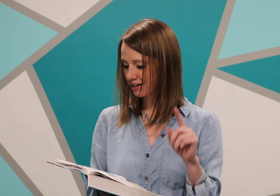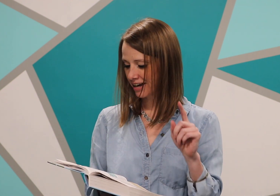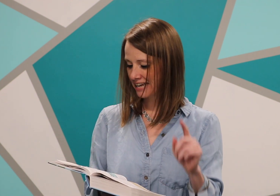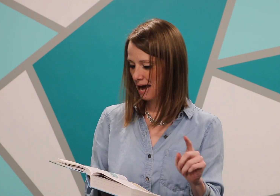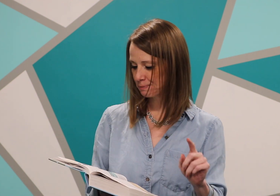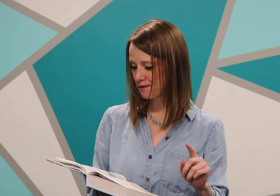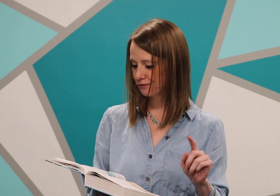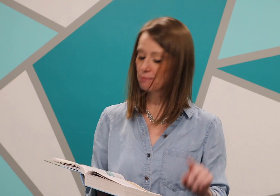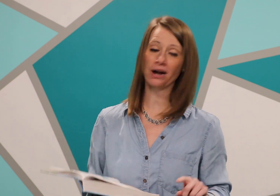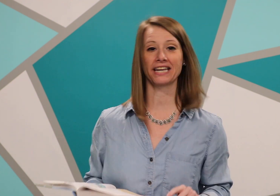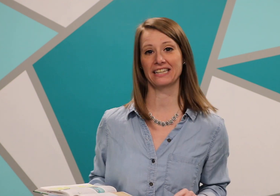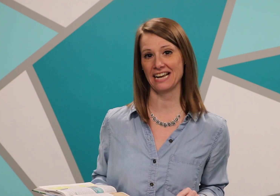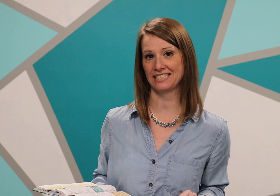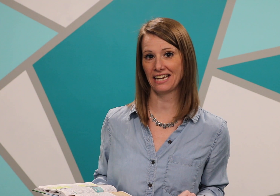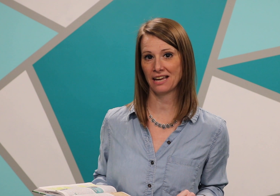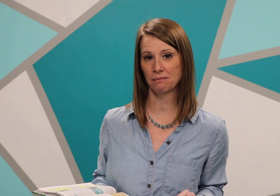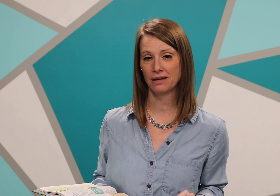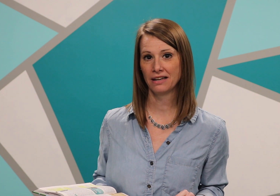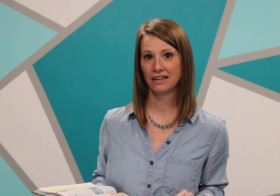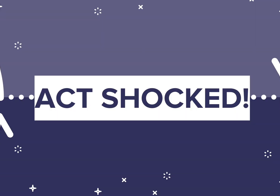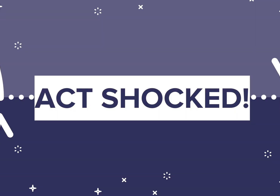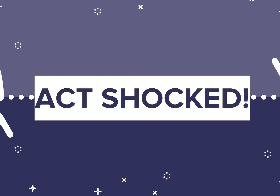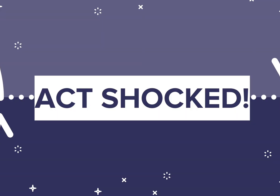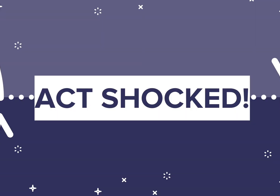God kept them from recognizing him. Wow!